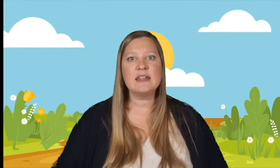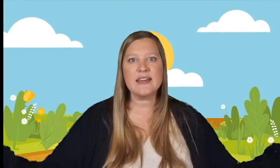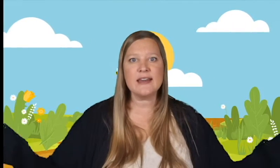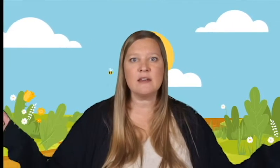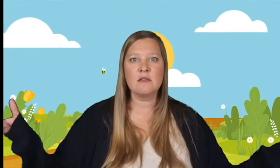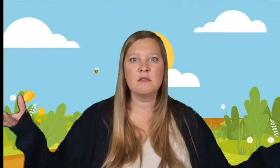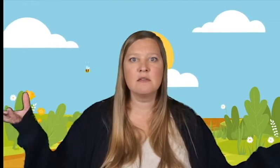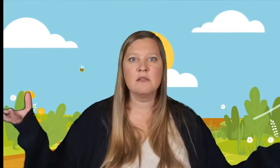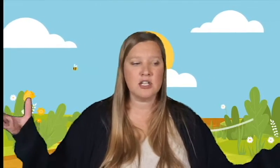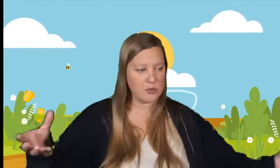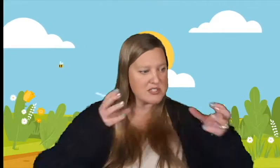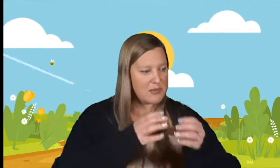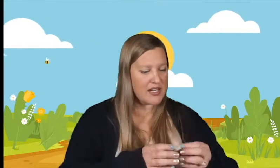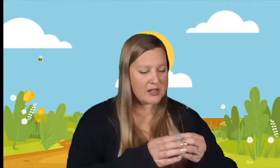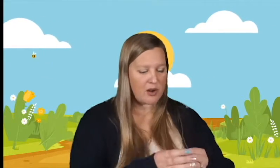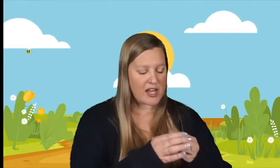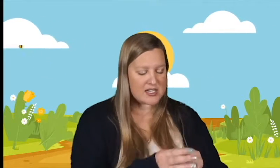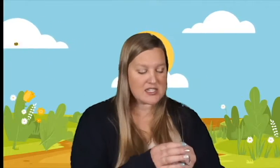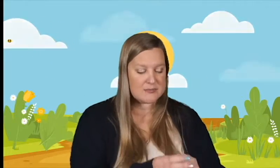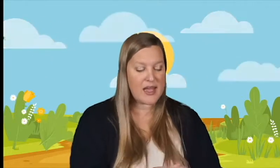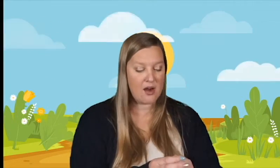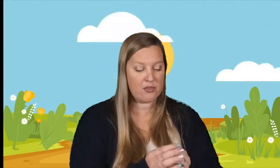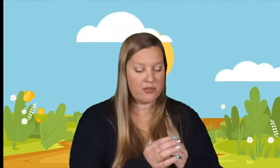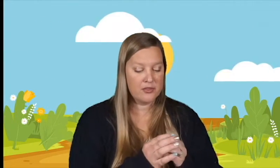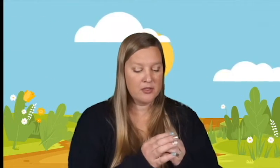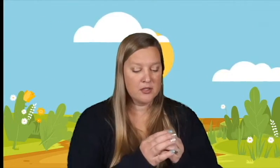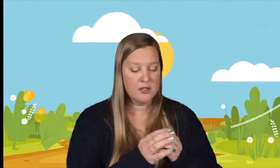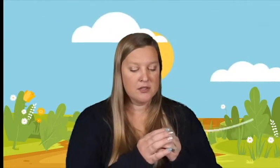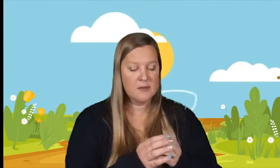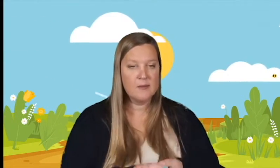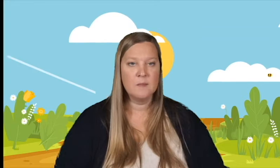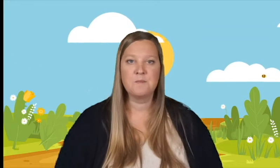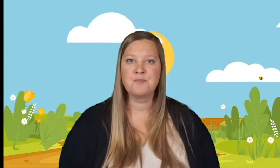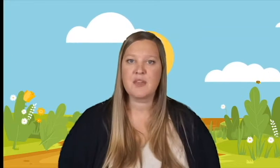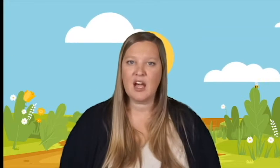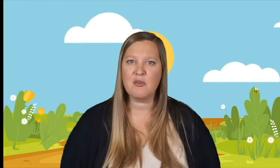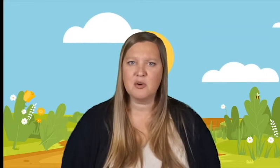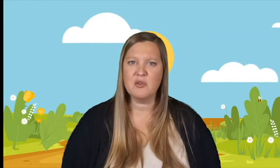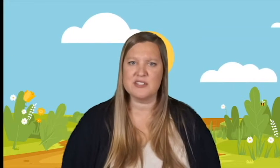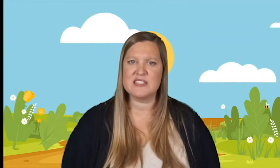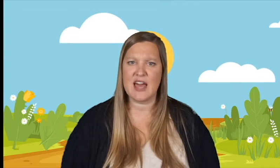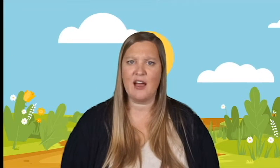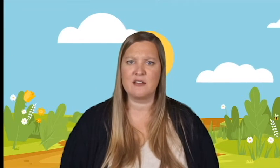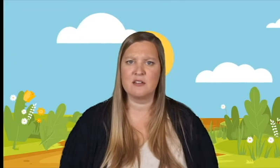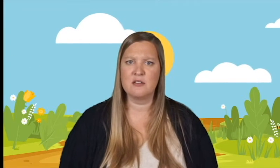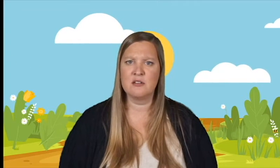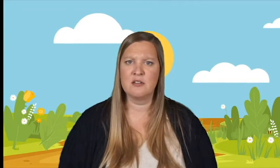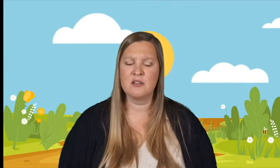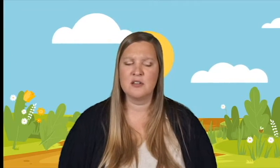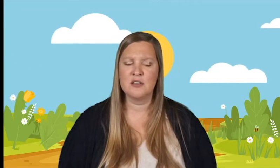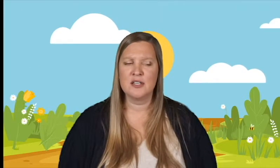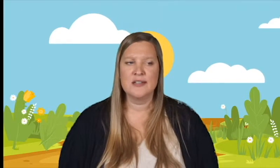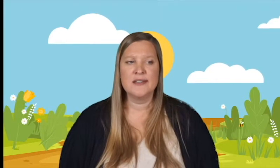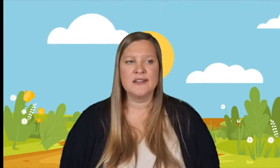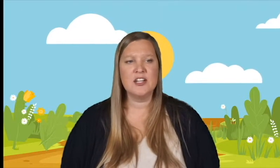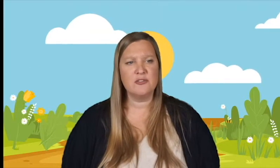did. There was money right in his mouth. How cool is that? You know,